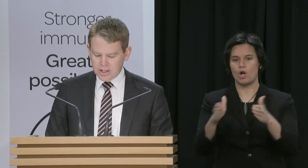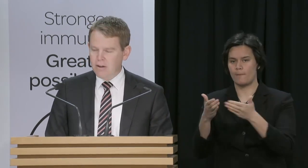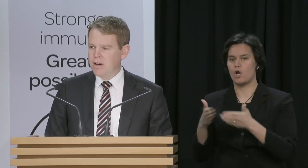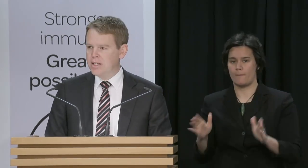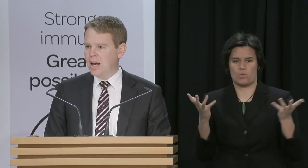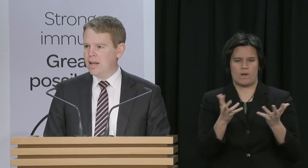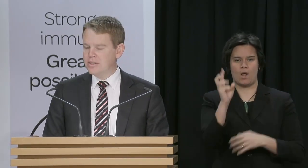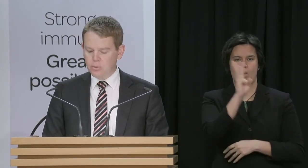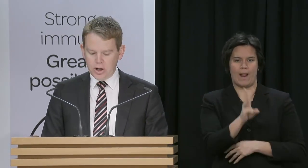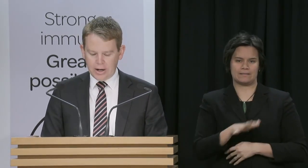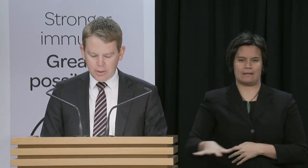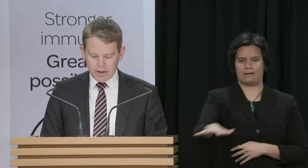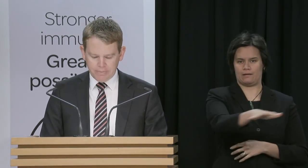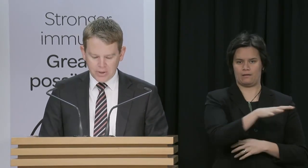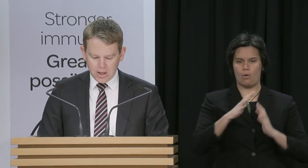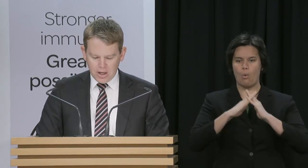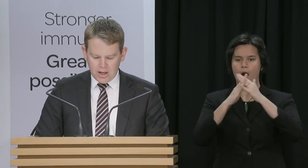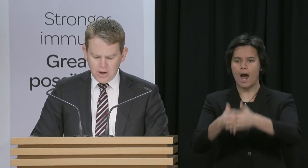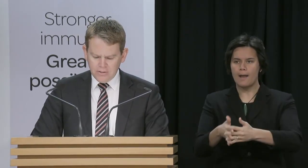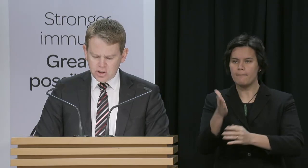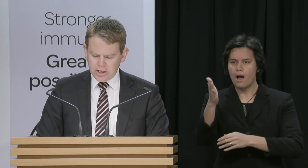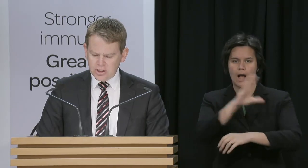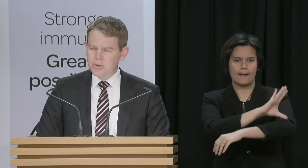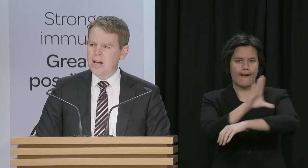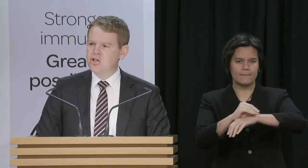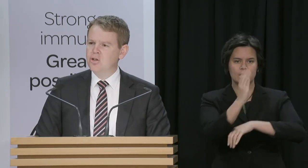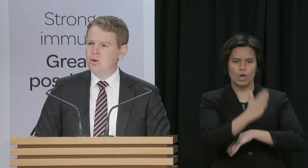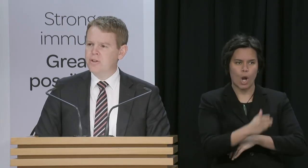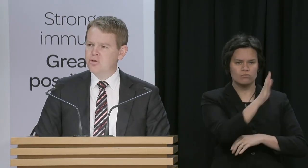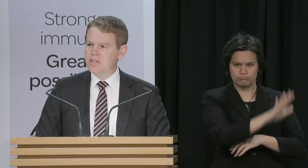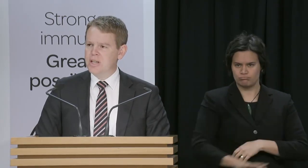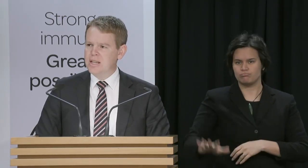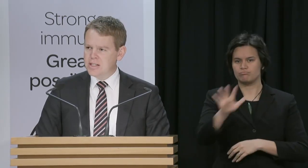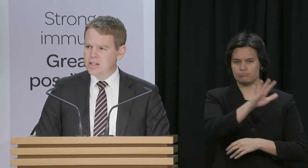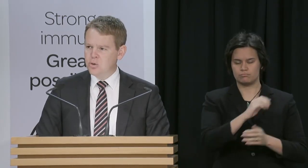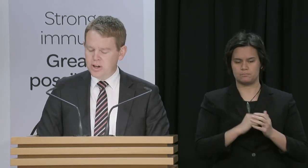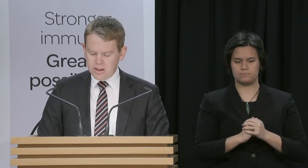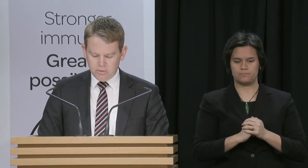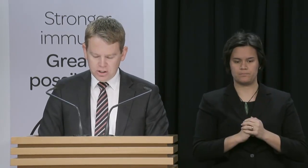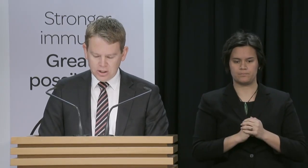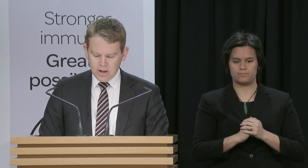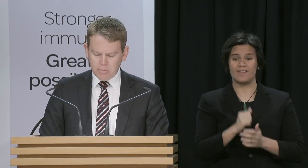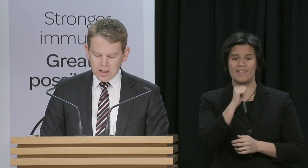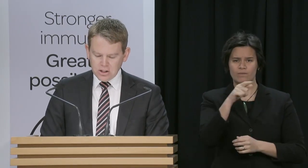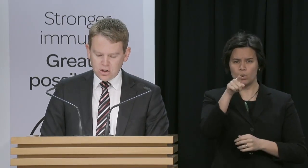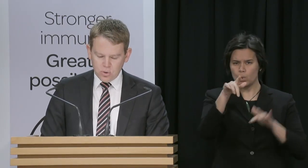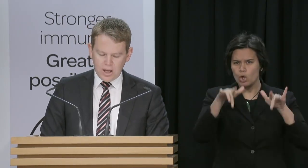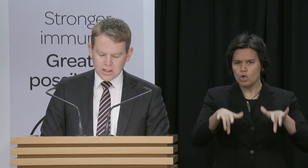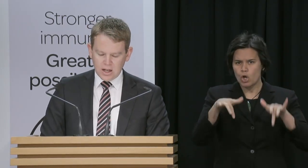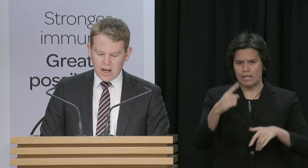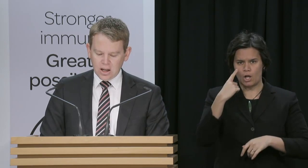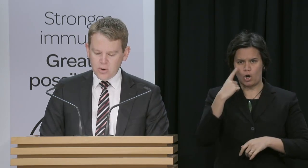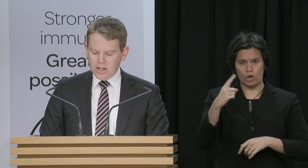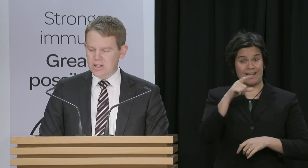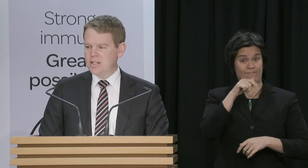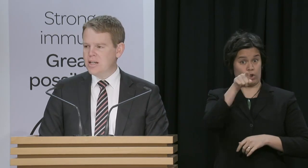Kapiti Coast, Hutt Valley and the Wairarapa. If you haven't checked a location of interest yet and you are in the region, please do